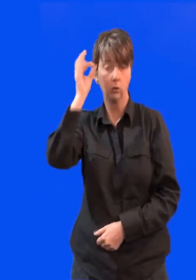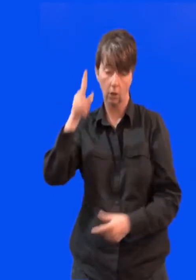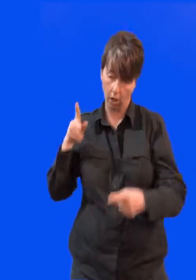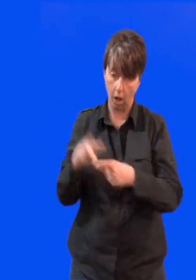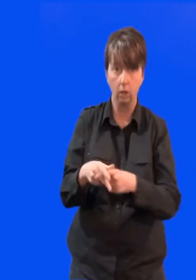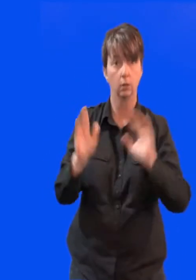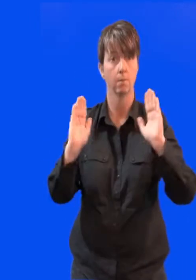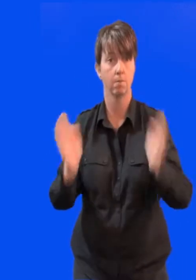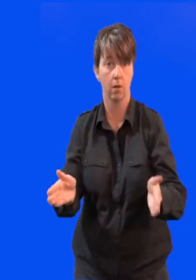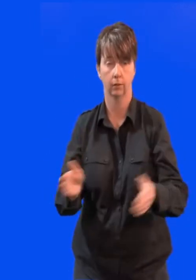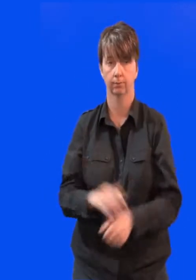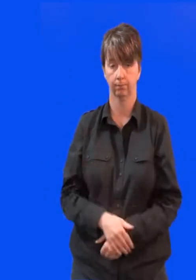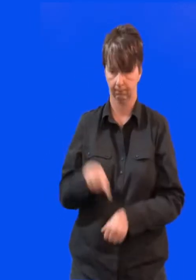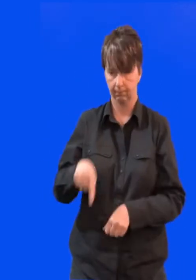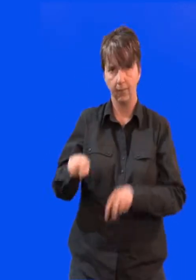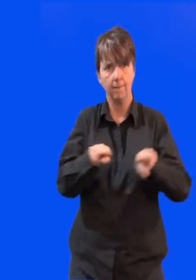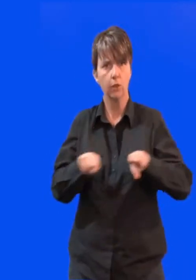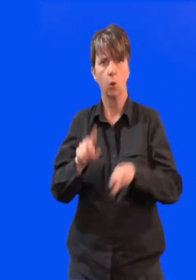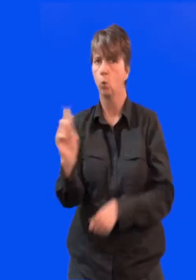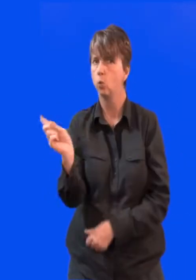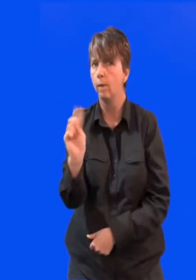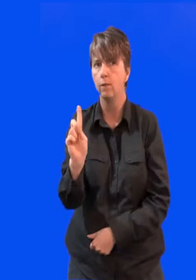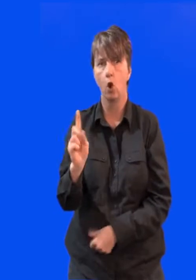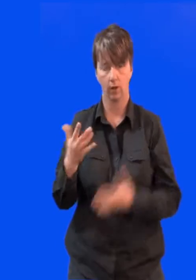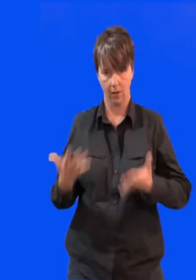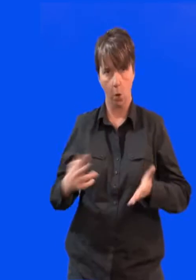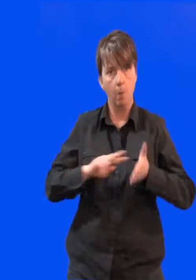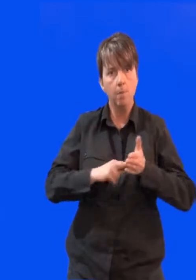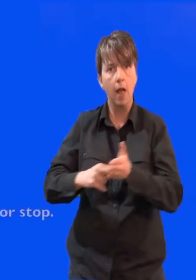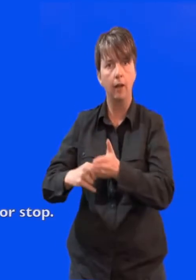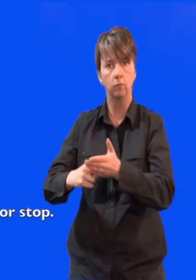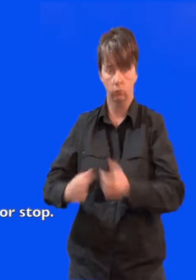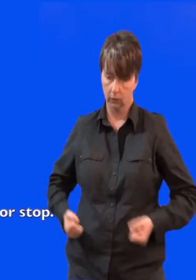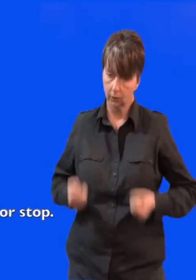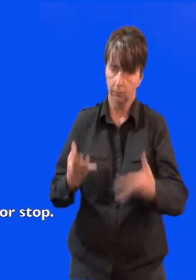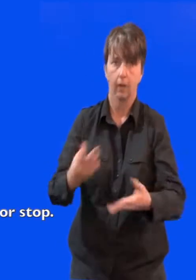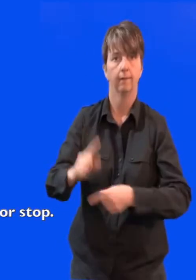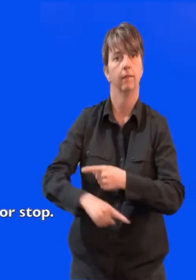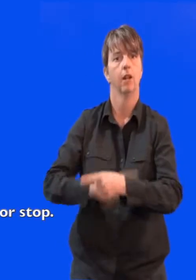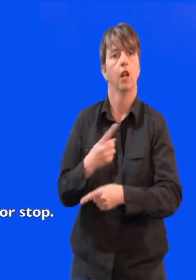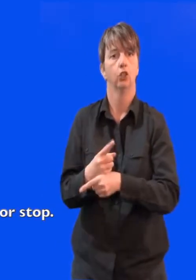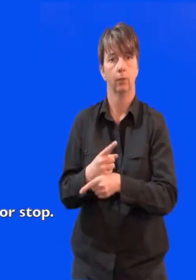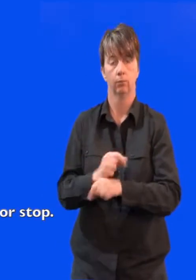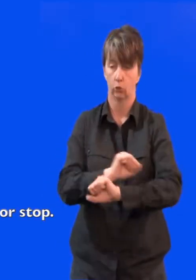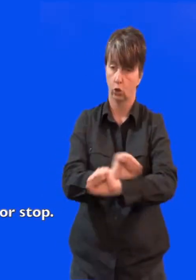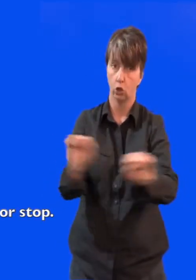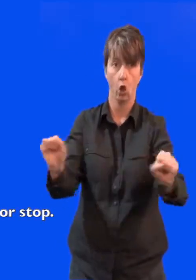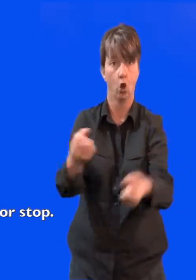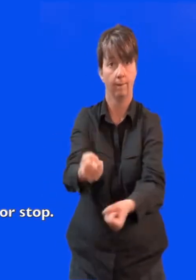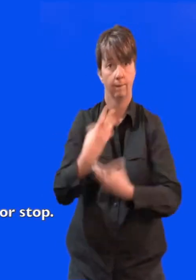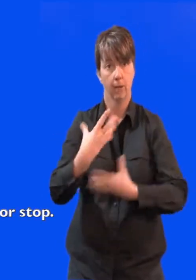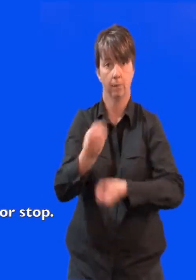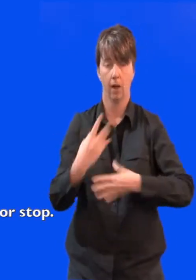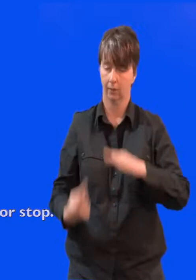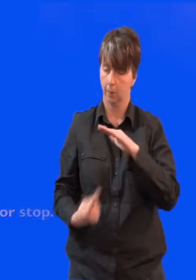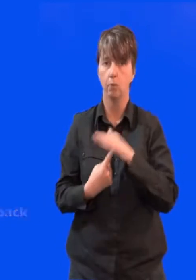will have the money from the government to do the things that we want. Some things will stop and some things will change. Our councillors will soon choose how